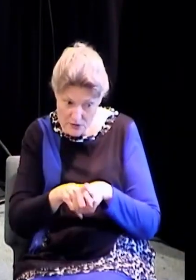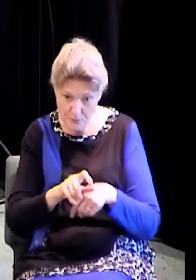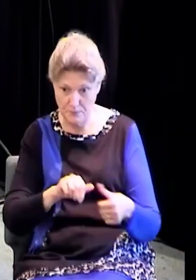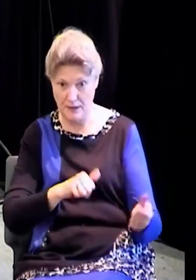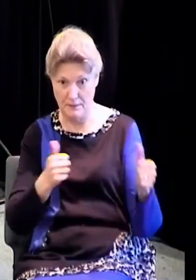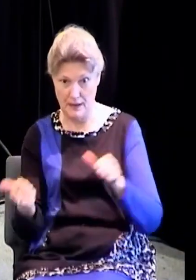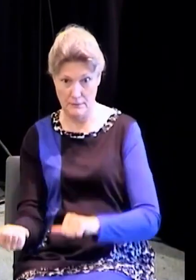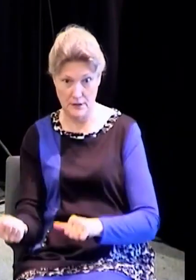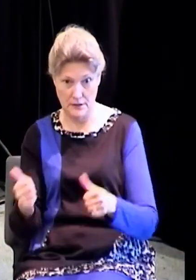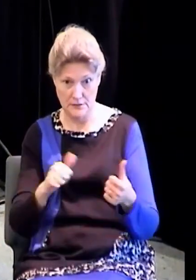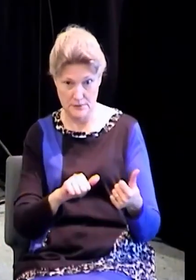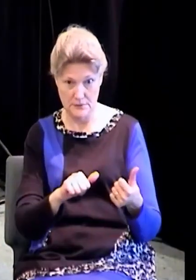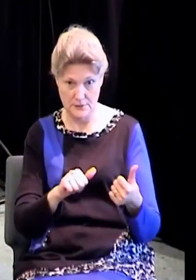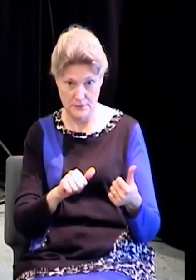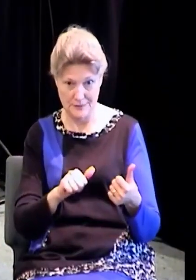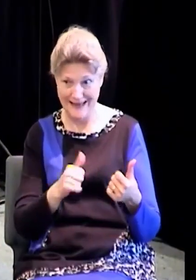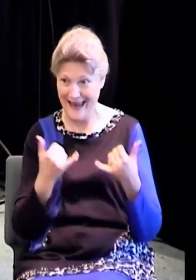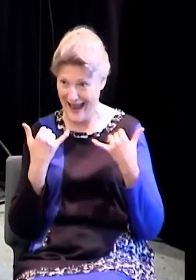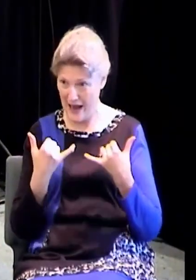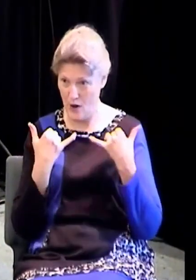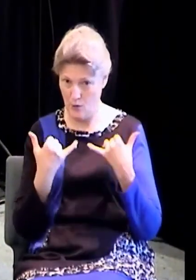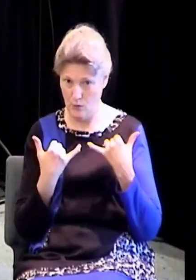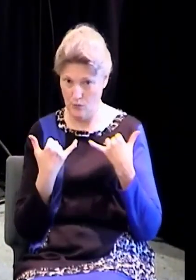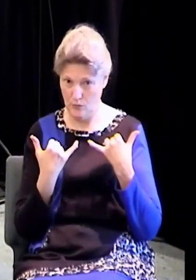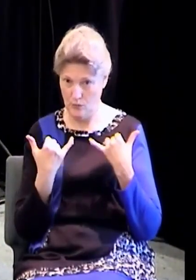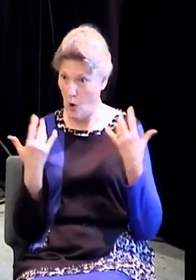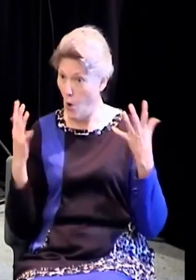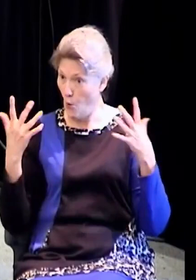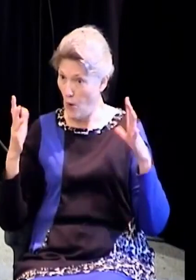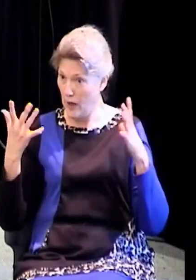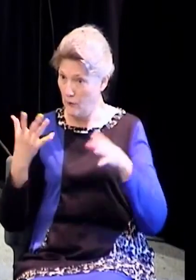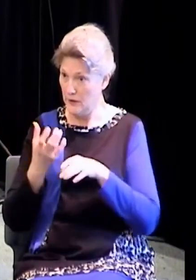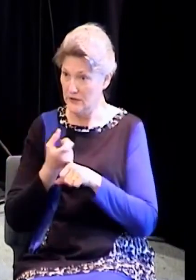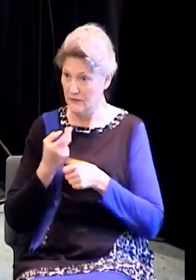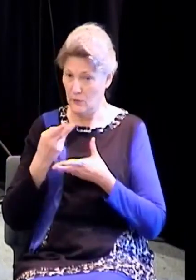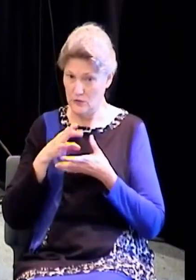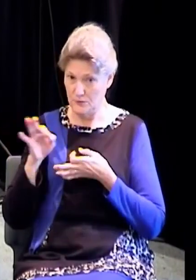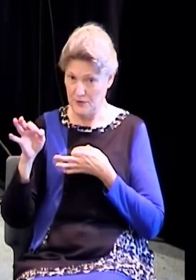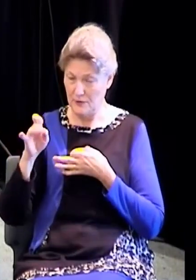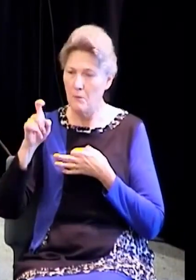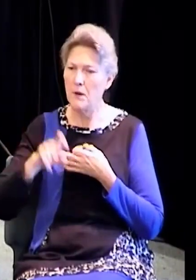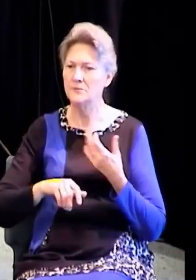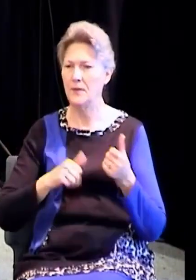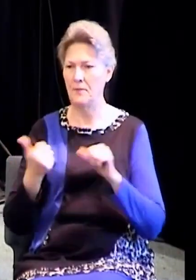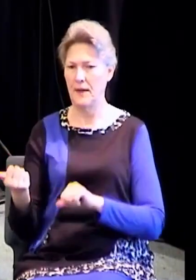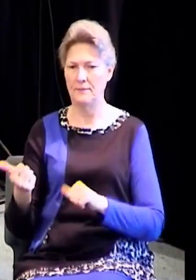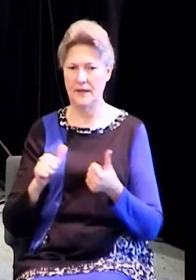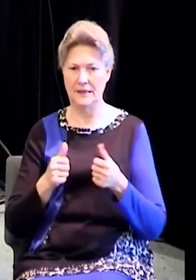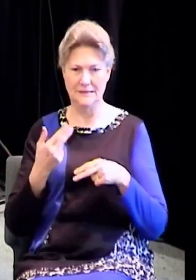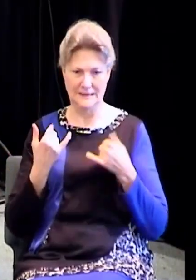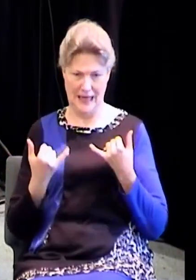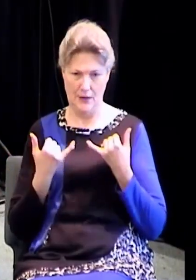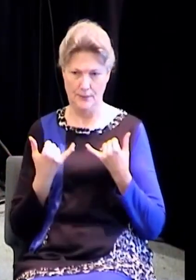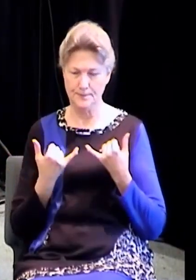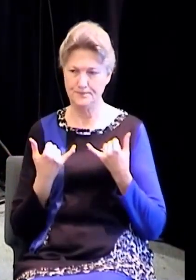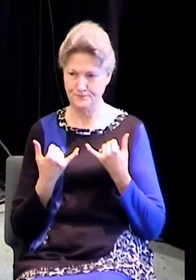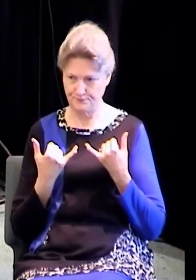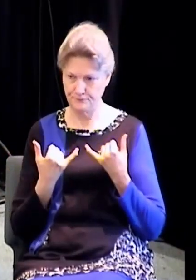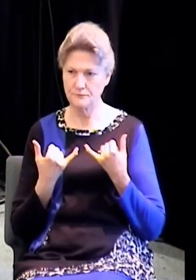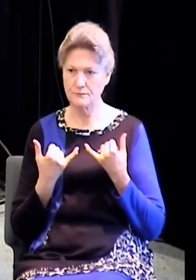water. You jumped, I mean, you went to the altar of sacrifice, you repented and you jumped right over or ran around it or scooted